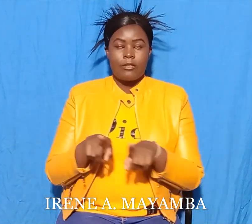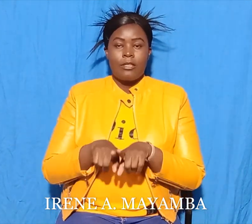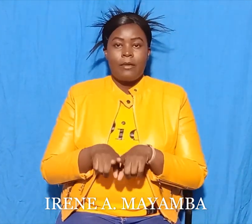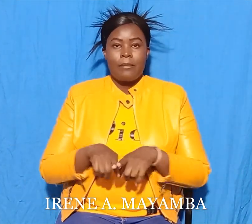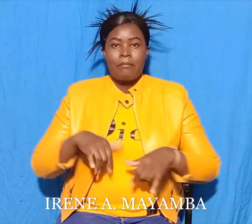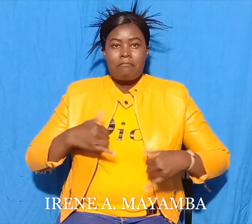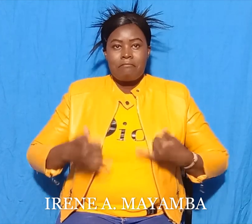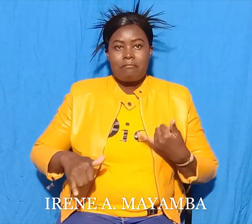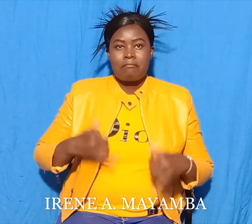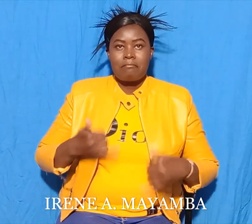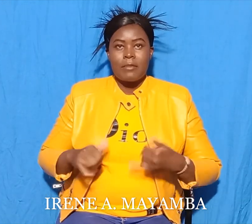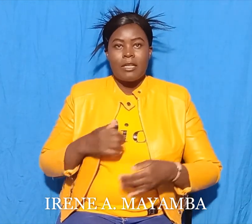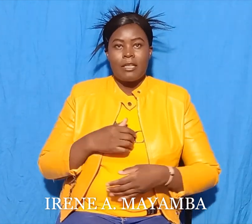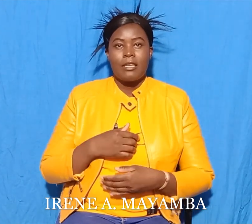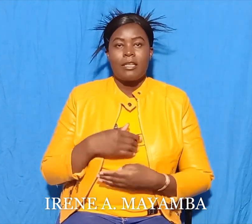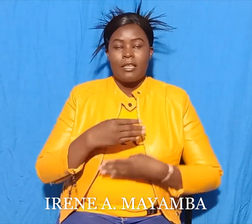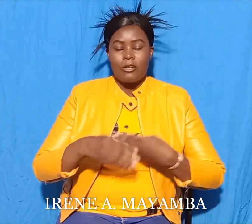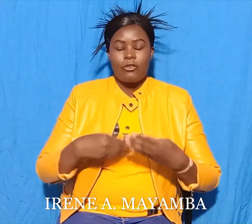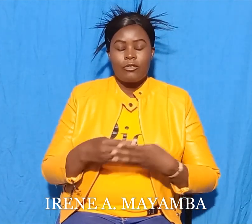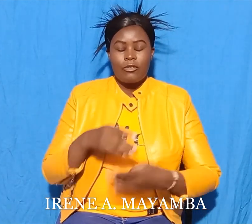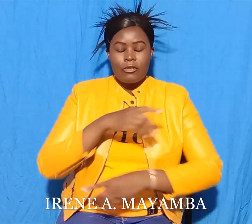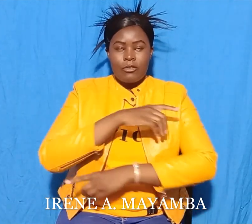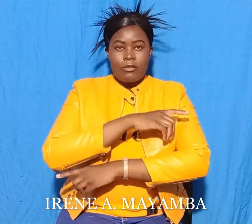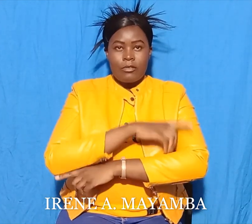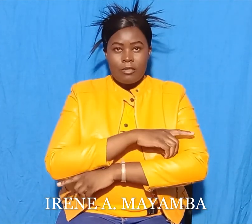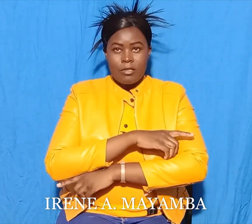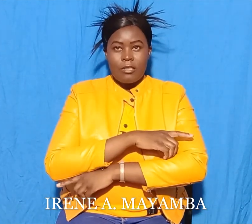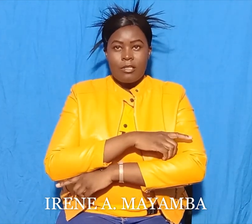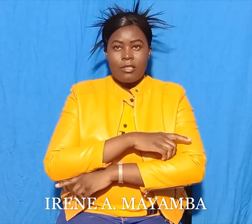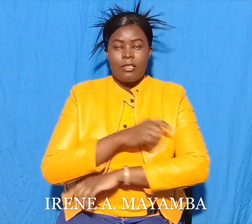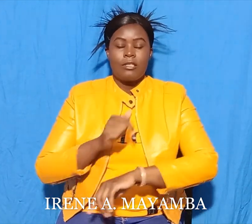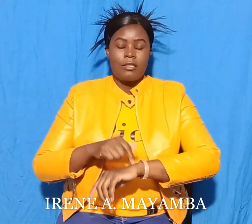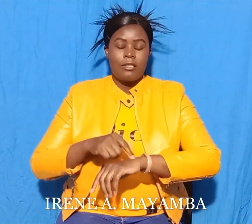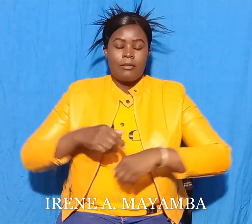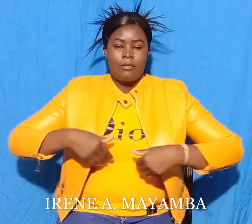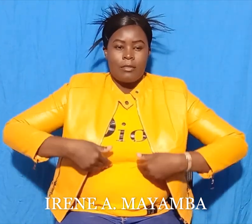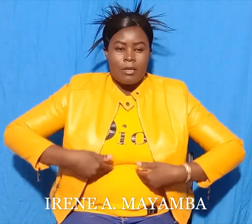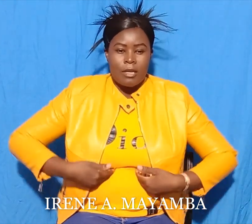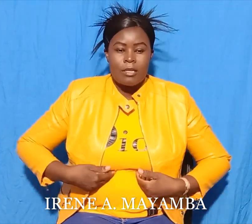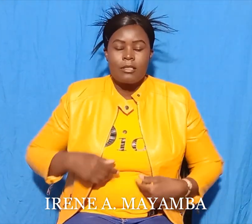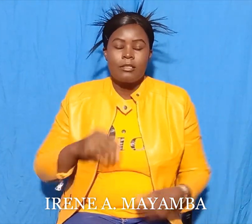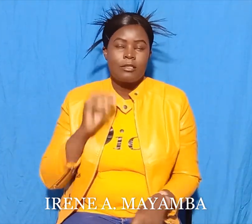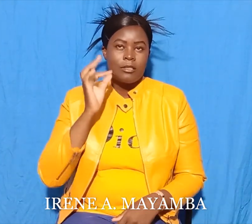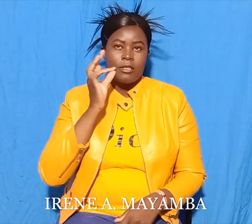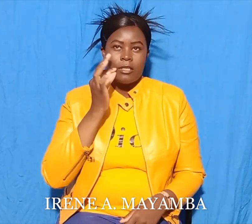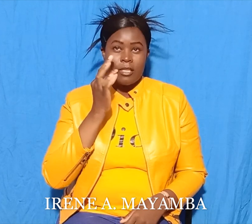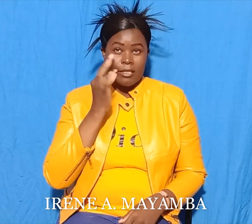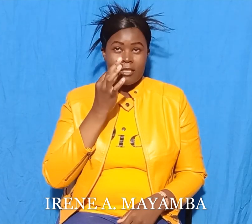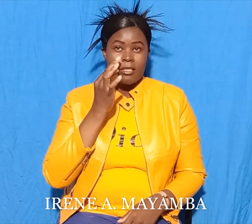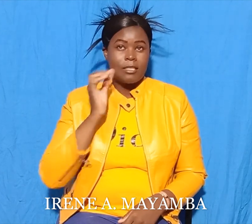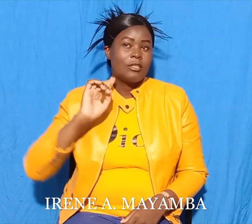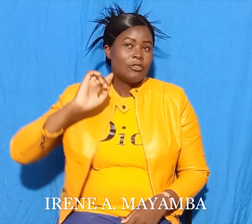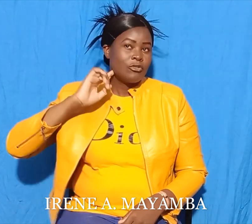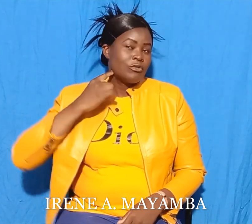all day and when he was hungry, he ate the fruit, sweet fruits that grew on the tree.